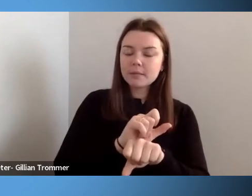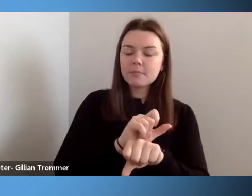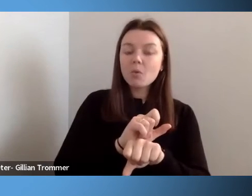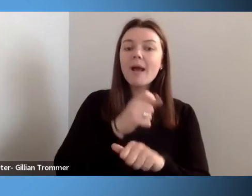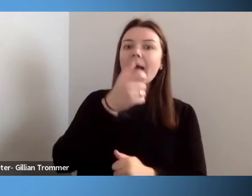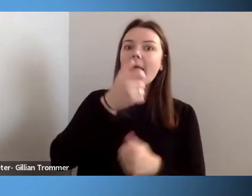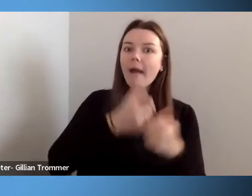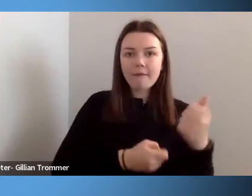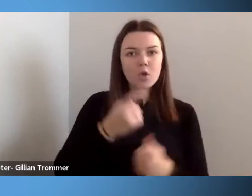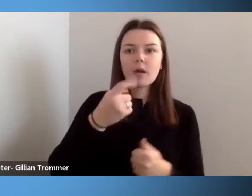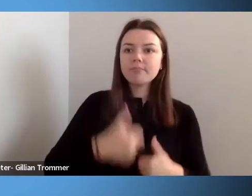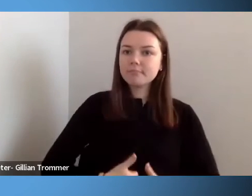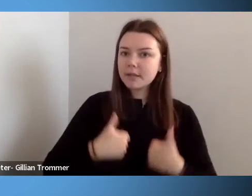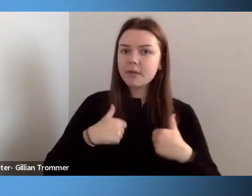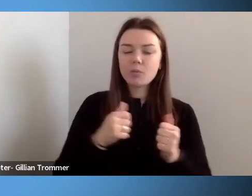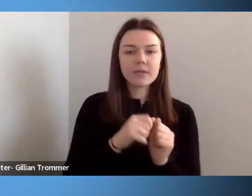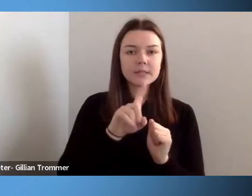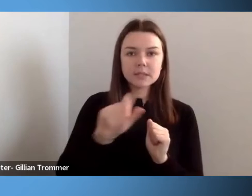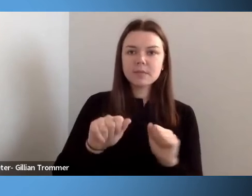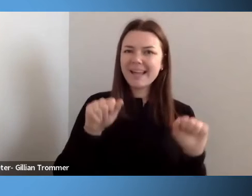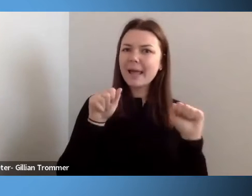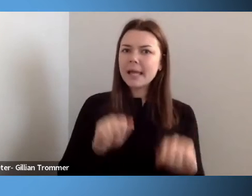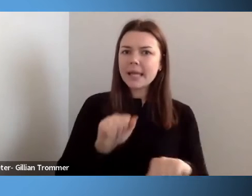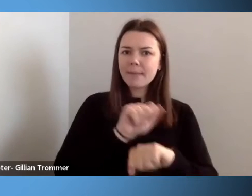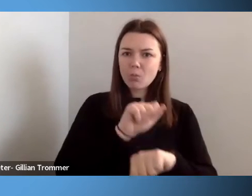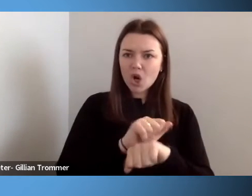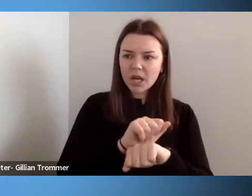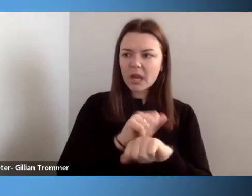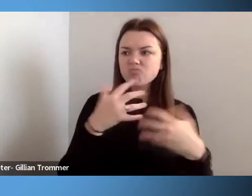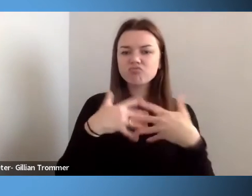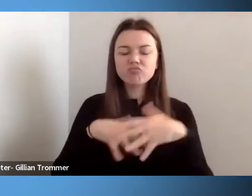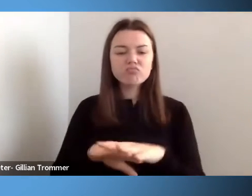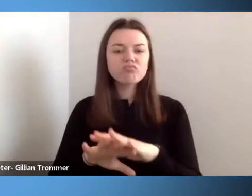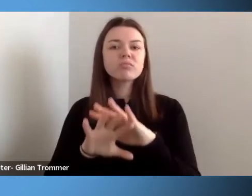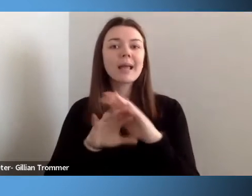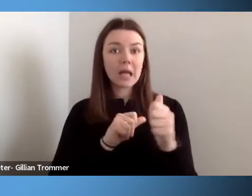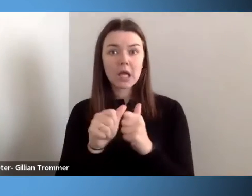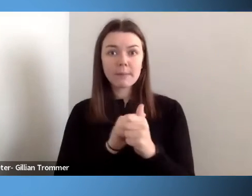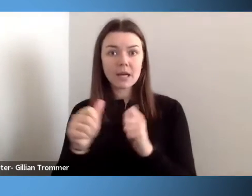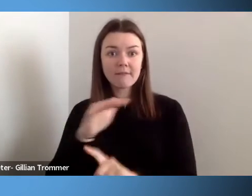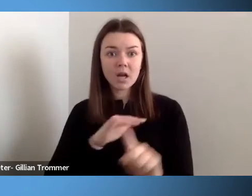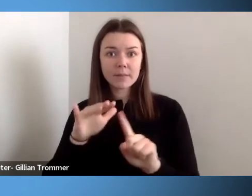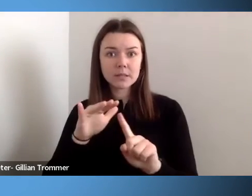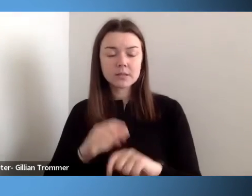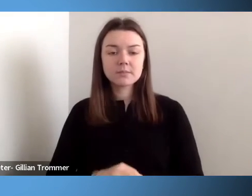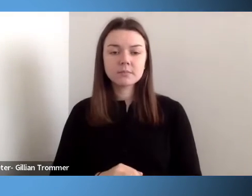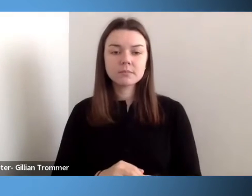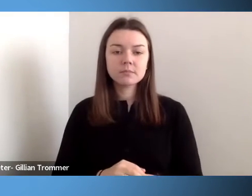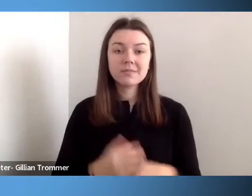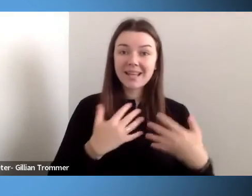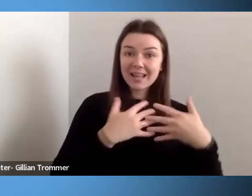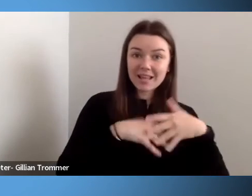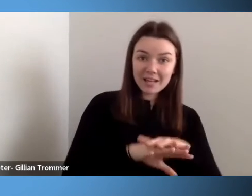working in integrated and competitive environments. Integrated and competitive environments.